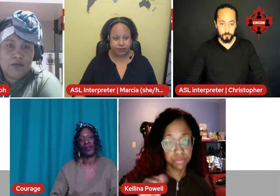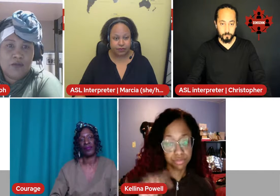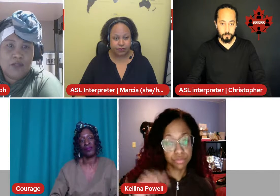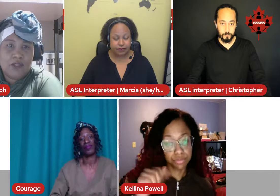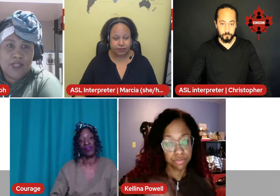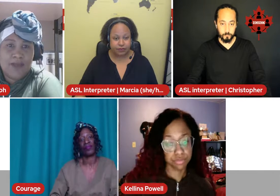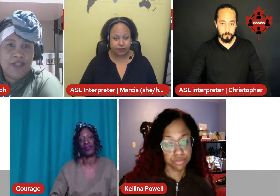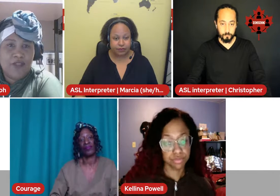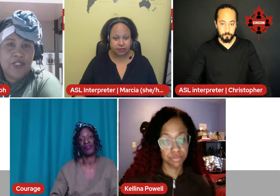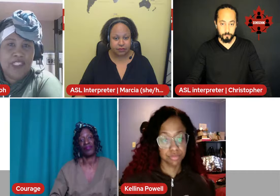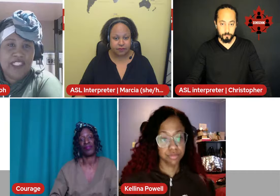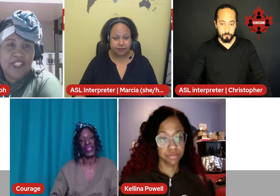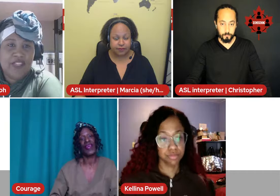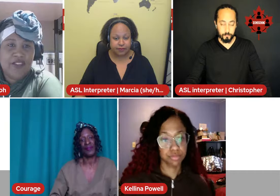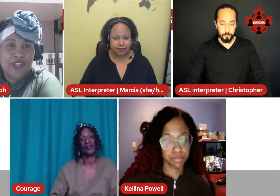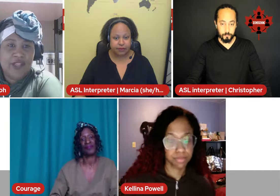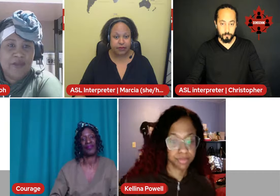How about you Kalina, um,